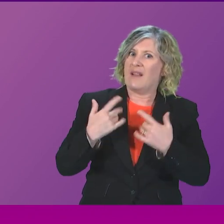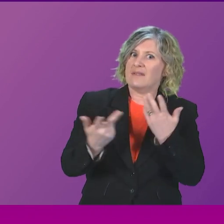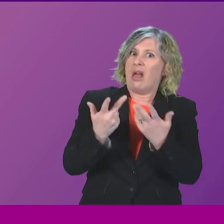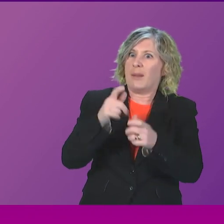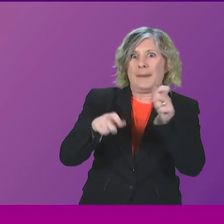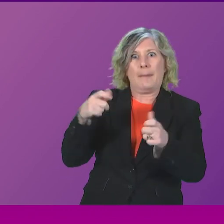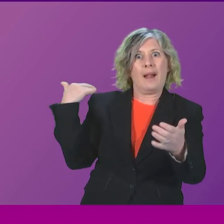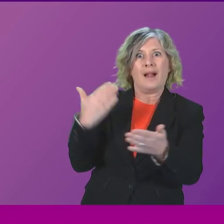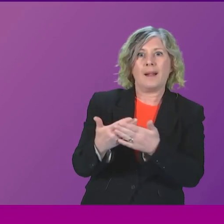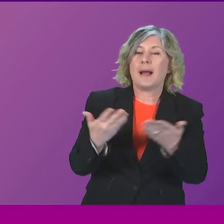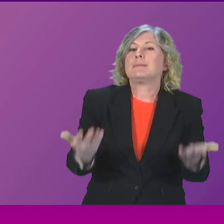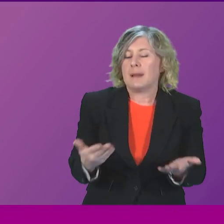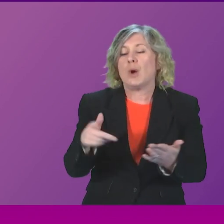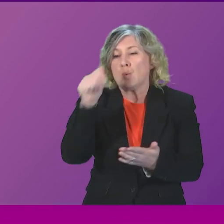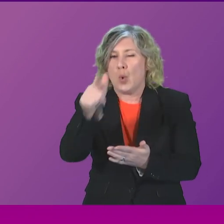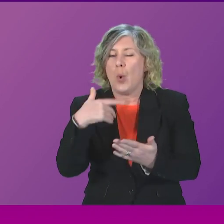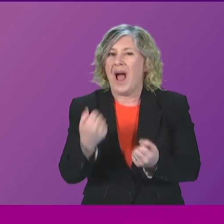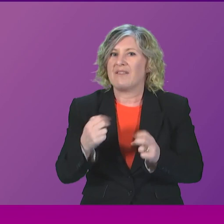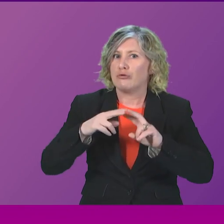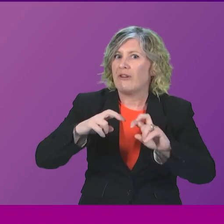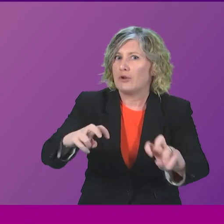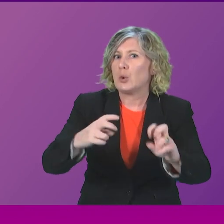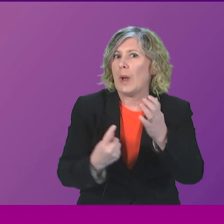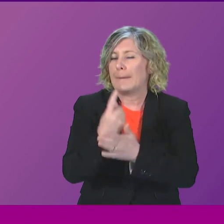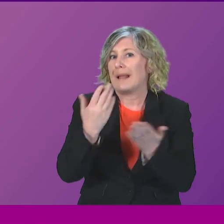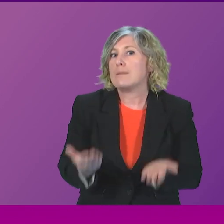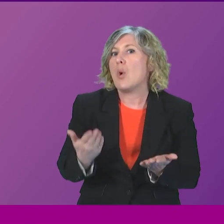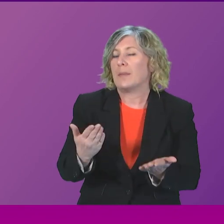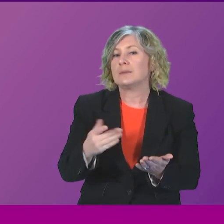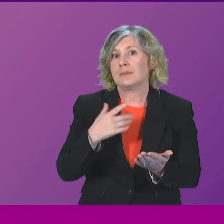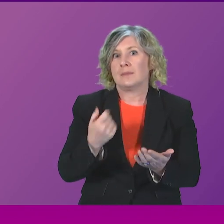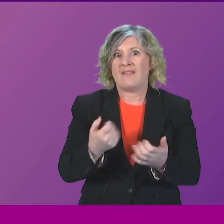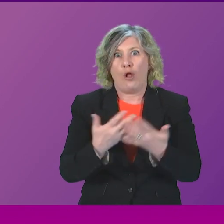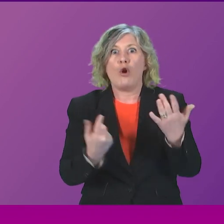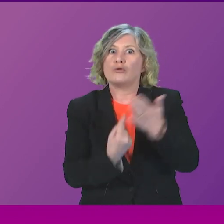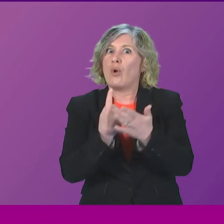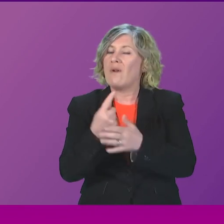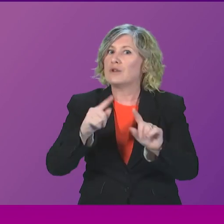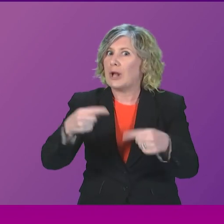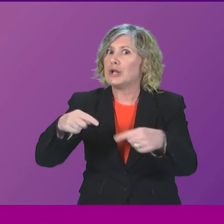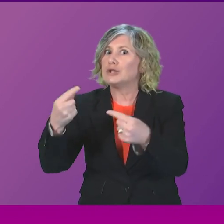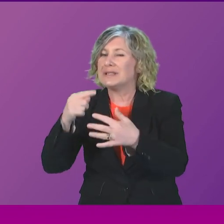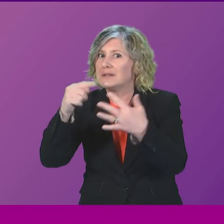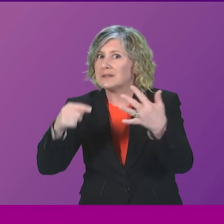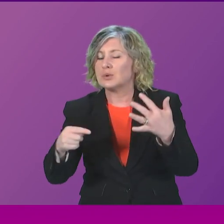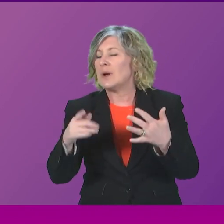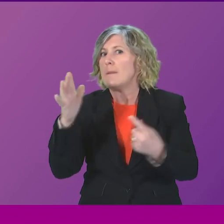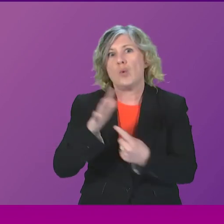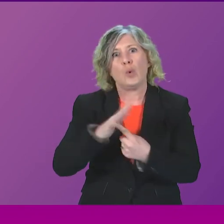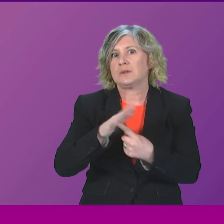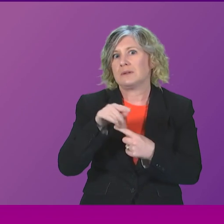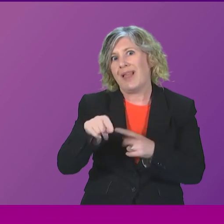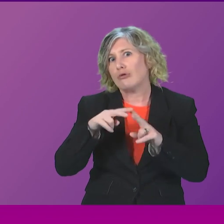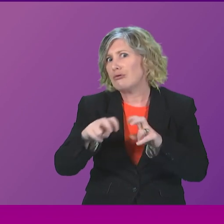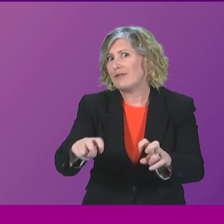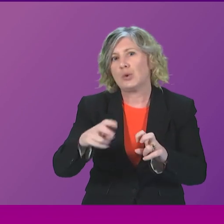of the review work that is underway. It is so important, given the legal challenges that we have had previously, it so important that we allow that review work